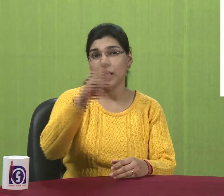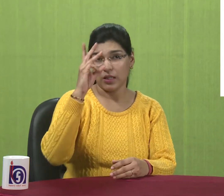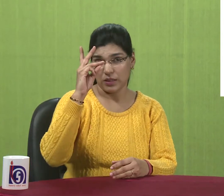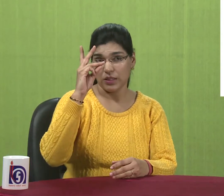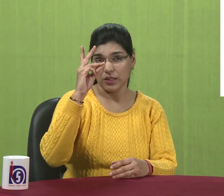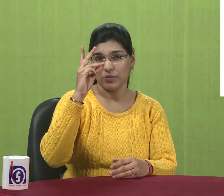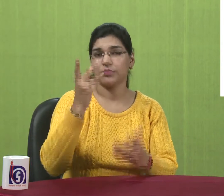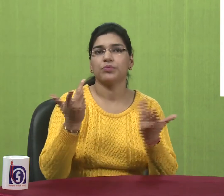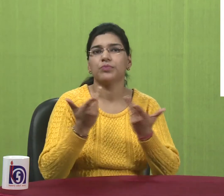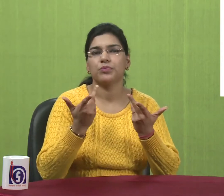Third point.